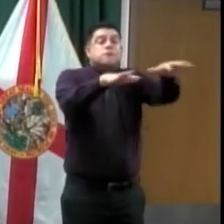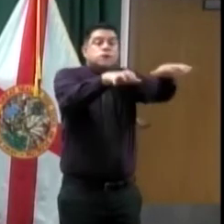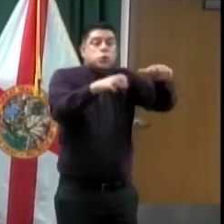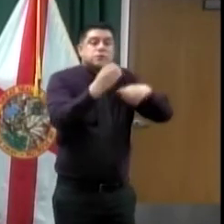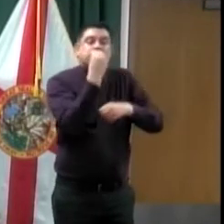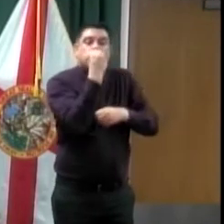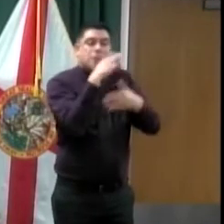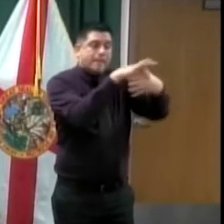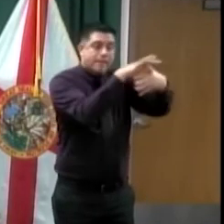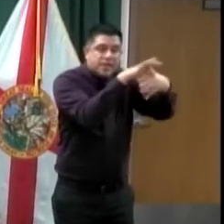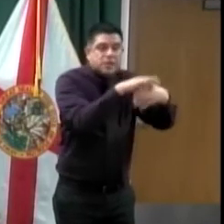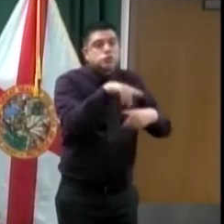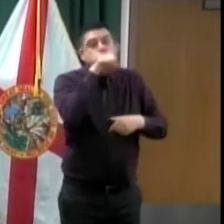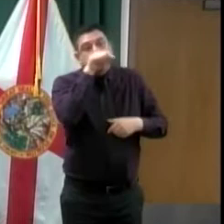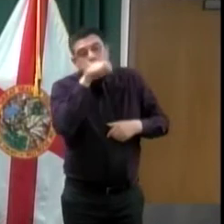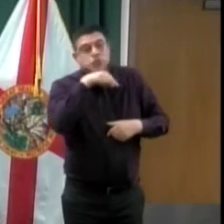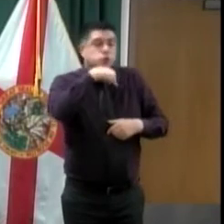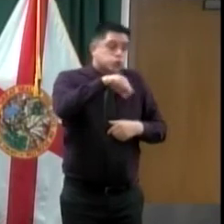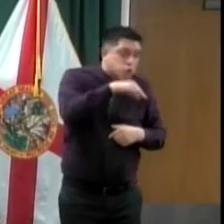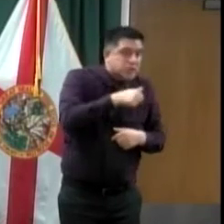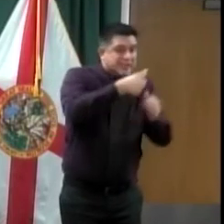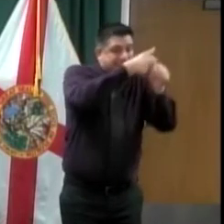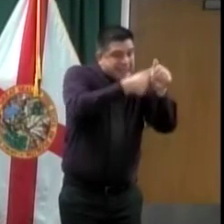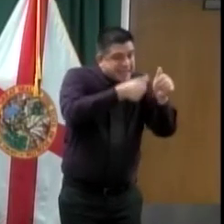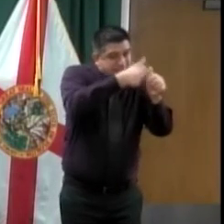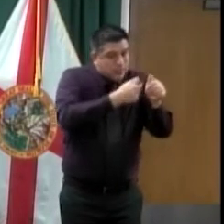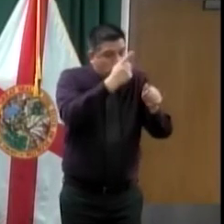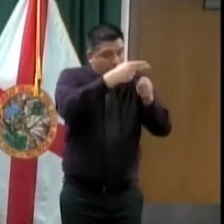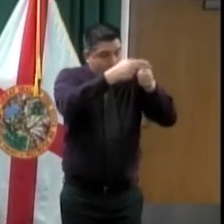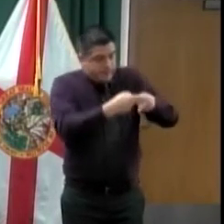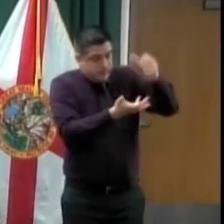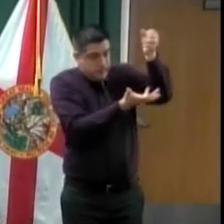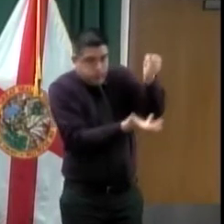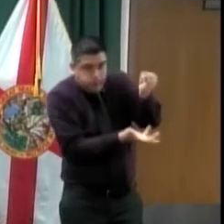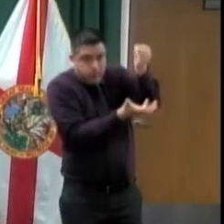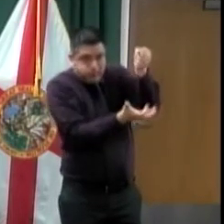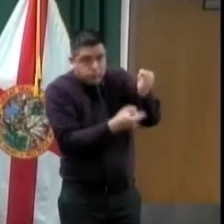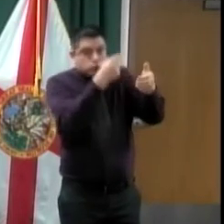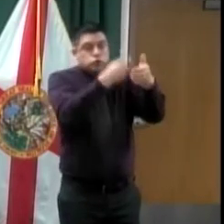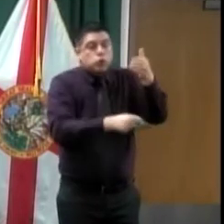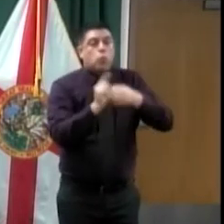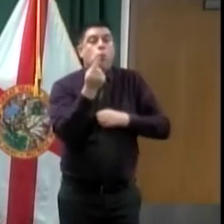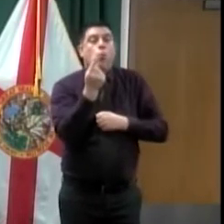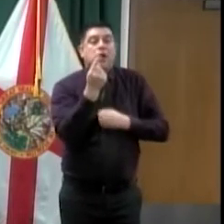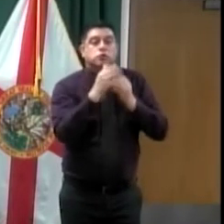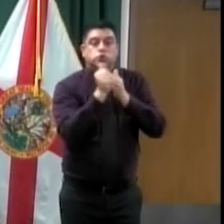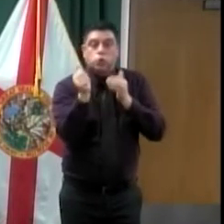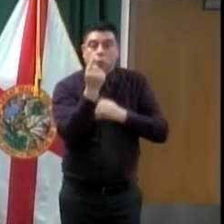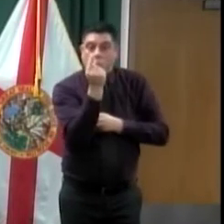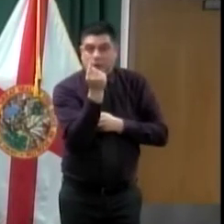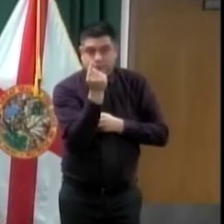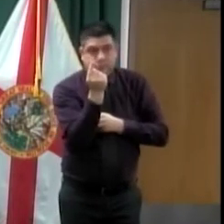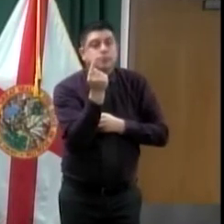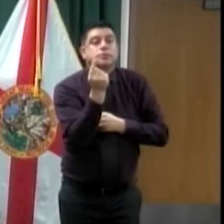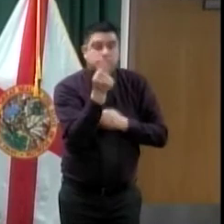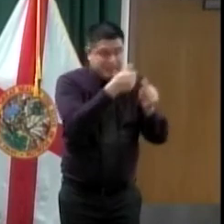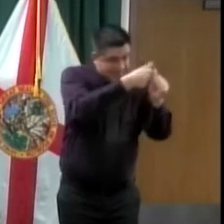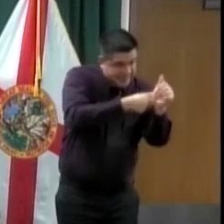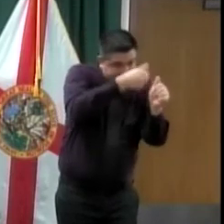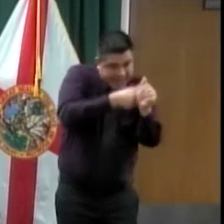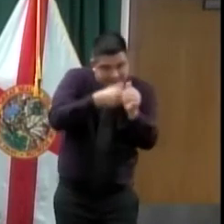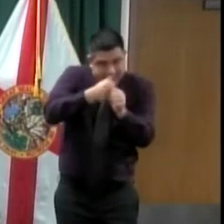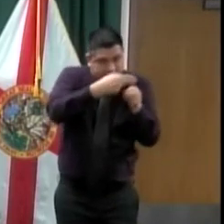frozen turkey in our freezers that clients can get for a dollar a pound. And we also accept food stamps. So they can actually use food stamps benefits